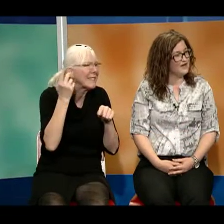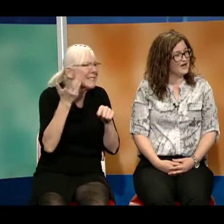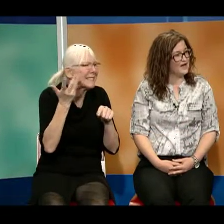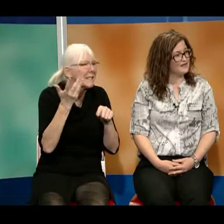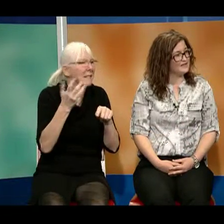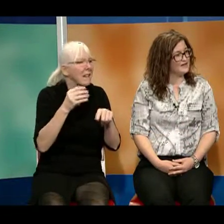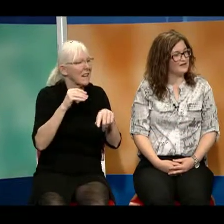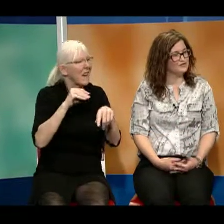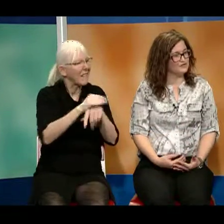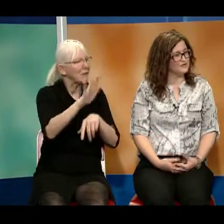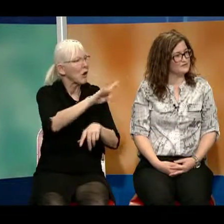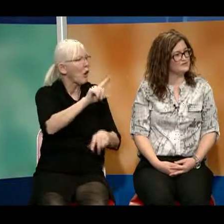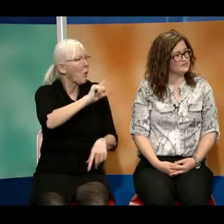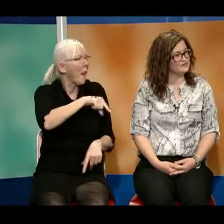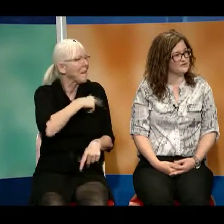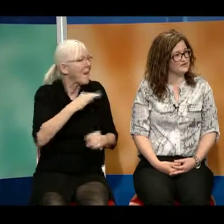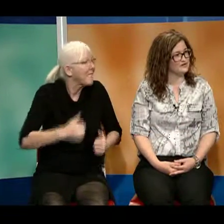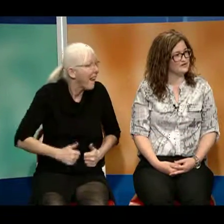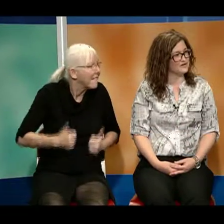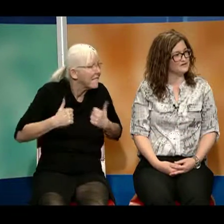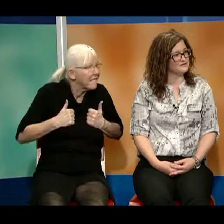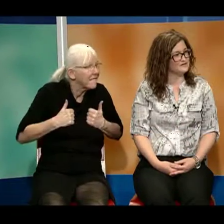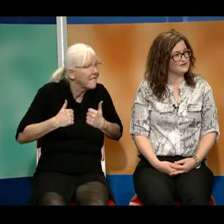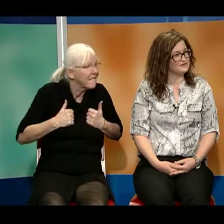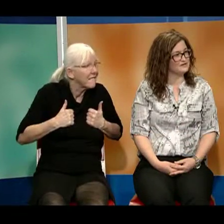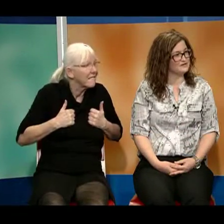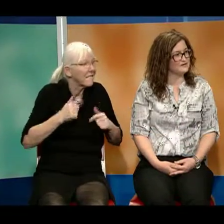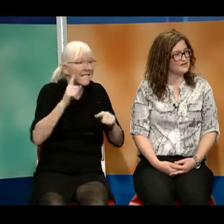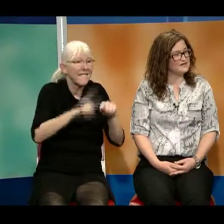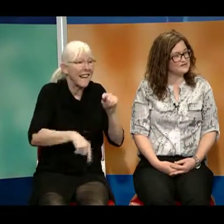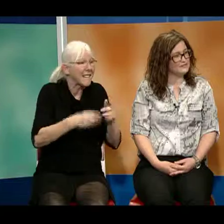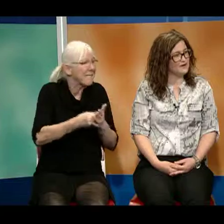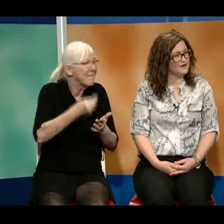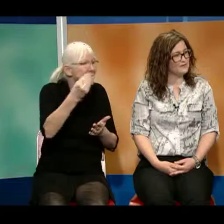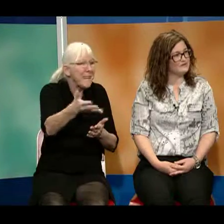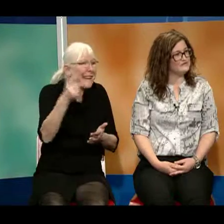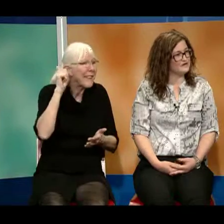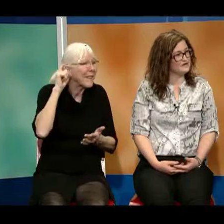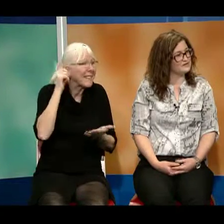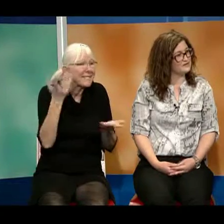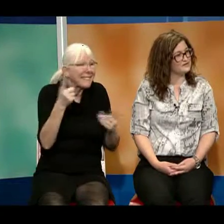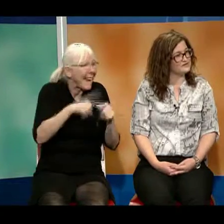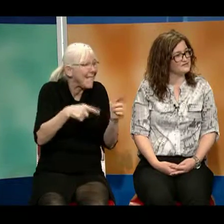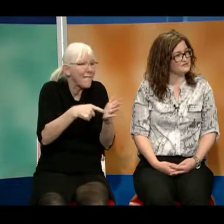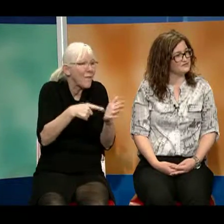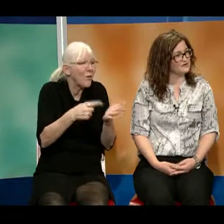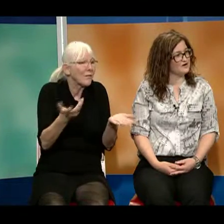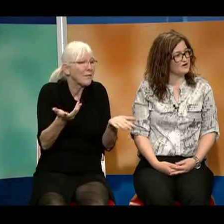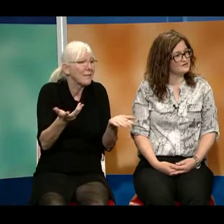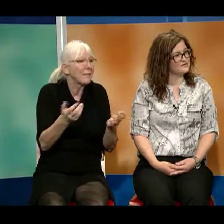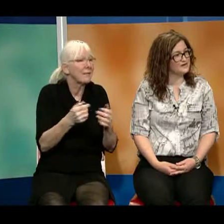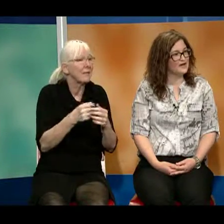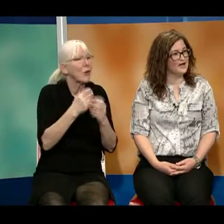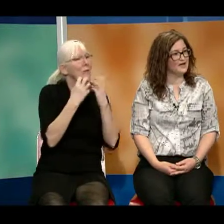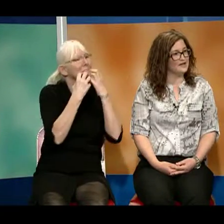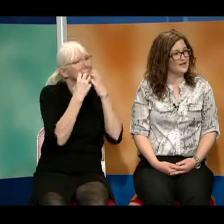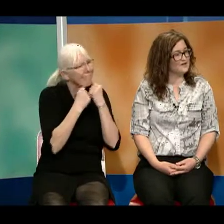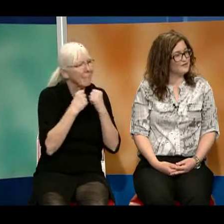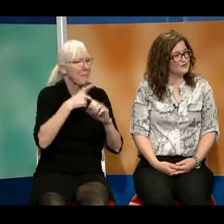And they have no means to purchase a hearing aid. So it's a program that's very near and dear to our heart. And everybody